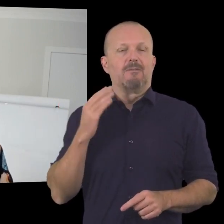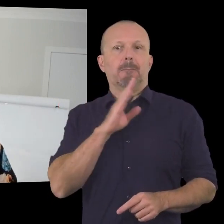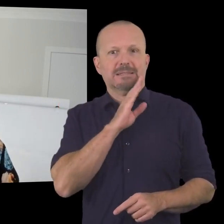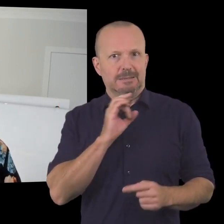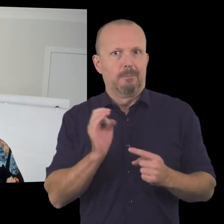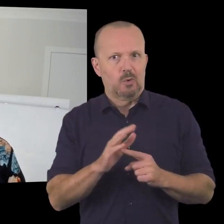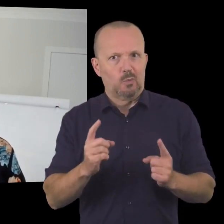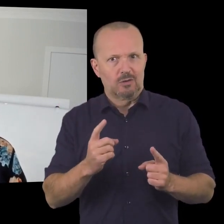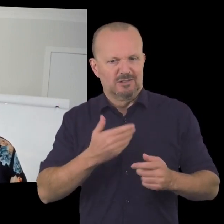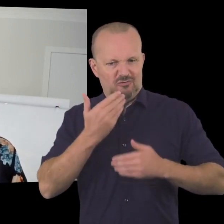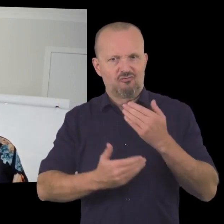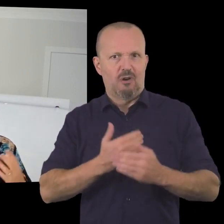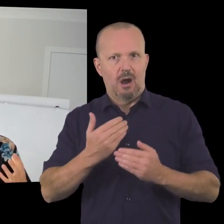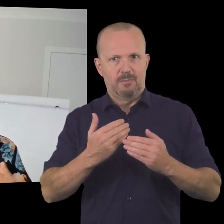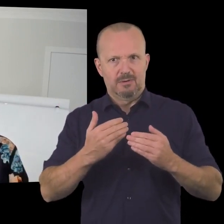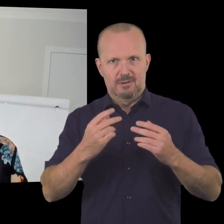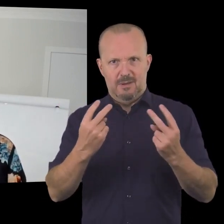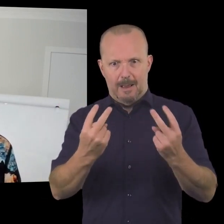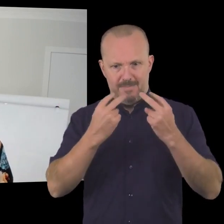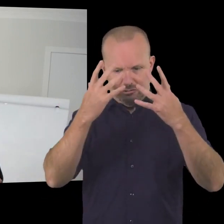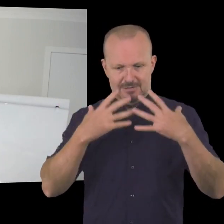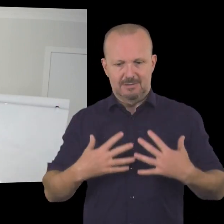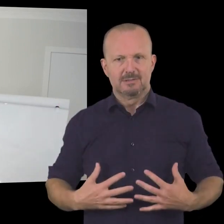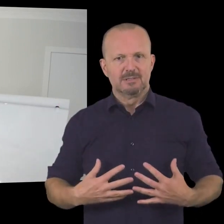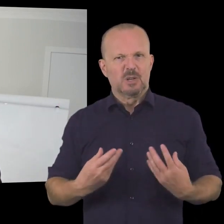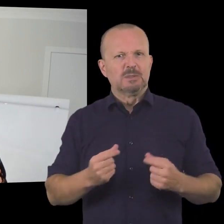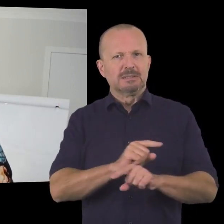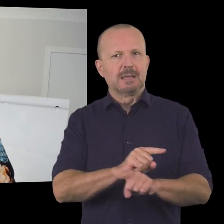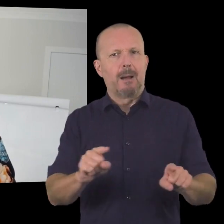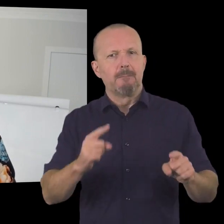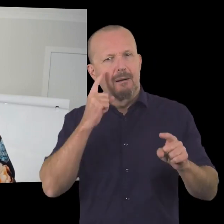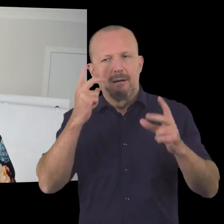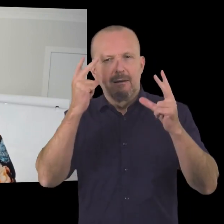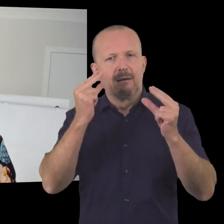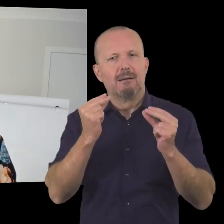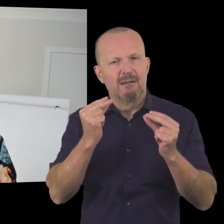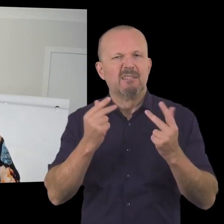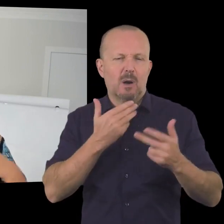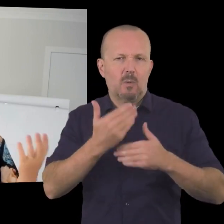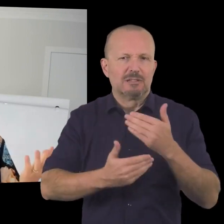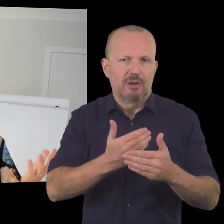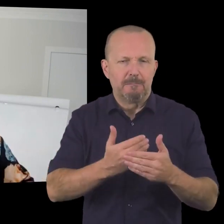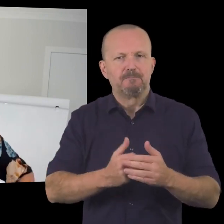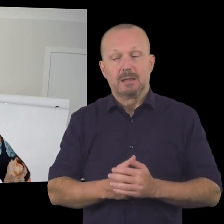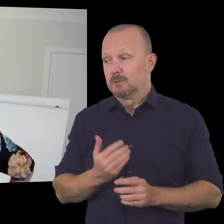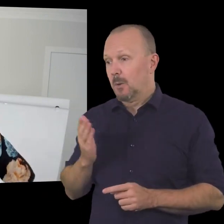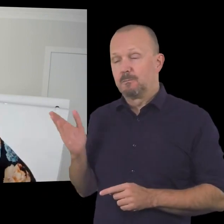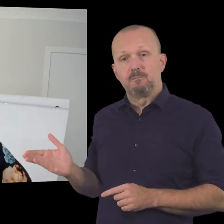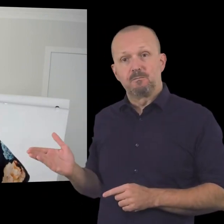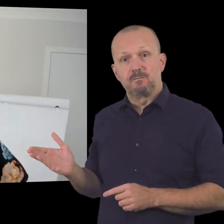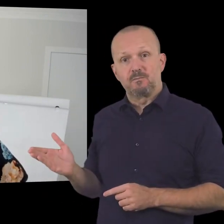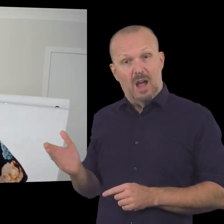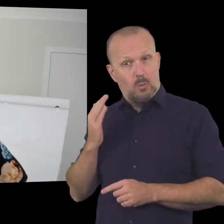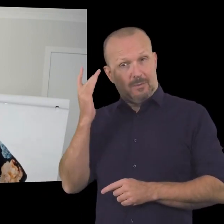very important piece which is to uh describe myself so uh for those of you uh describing myself so